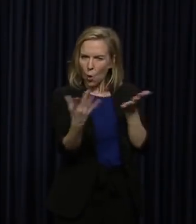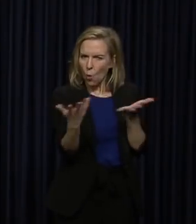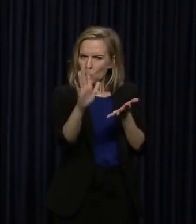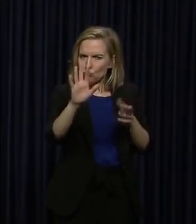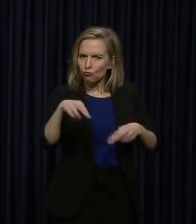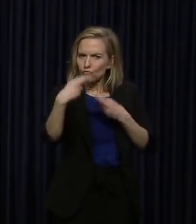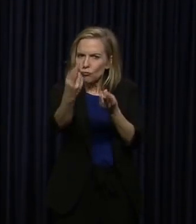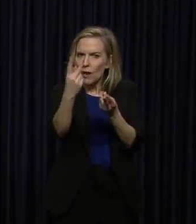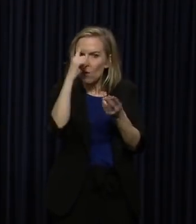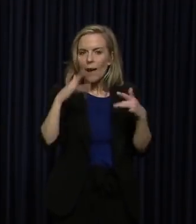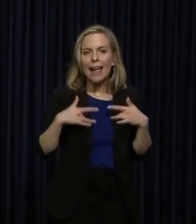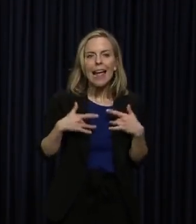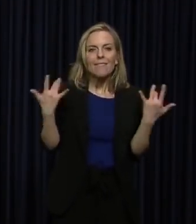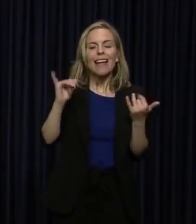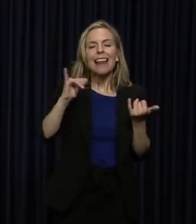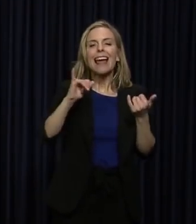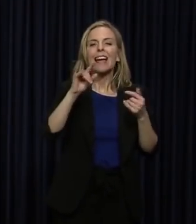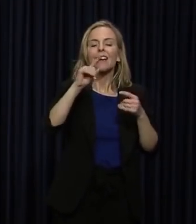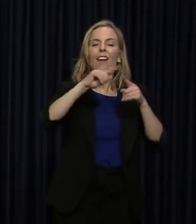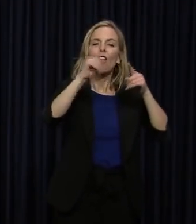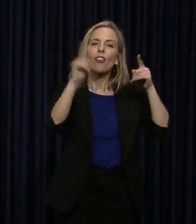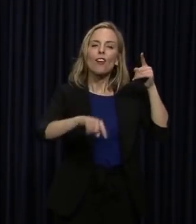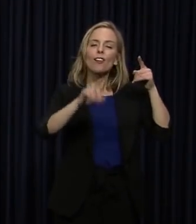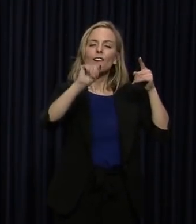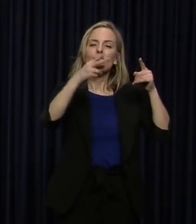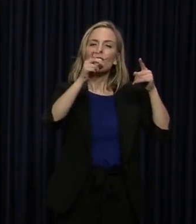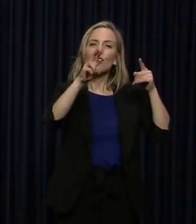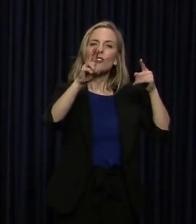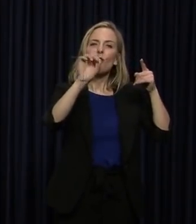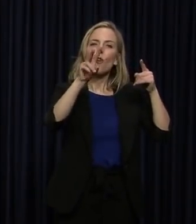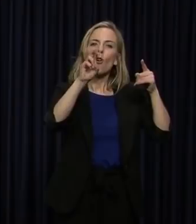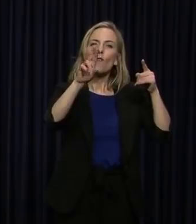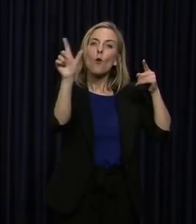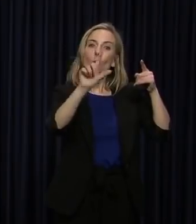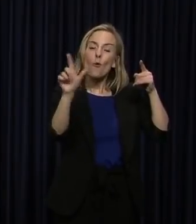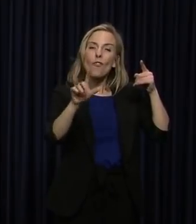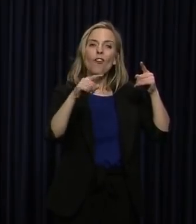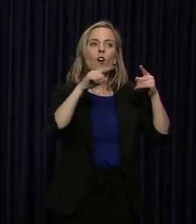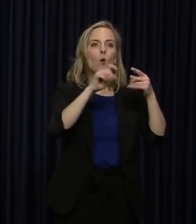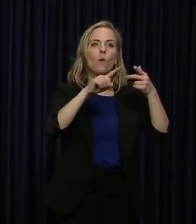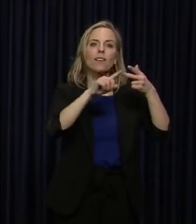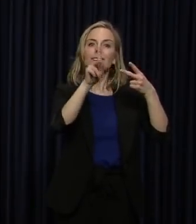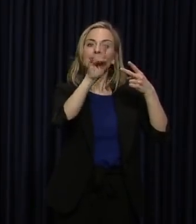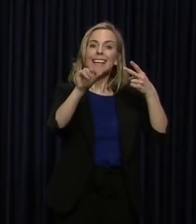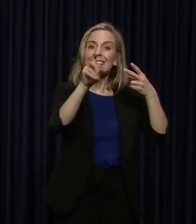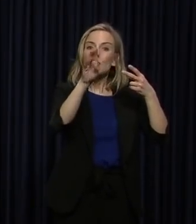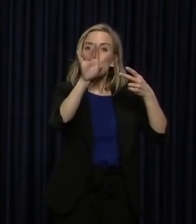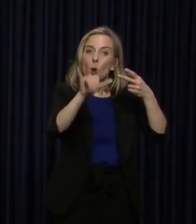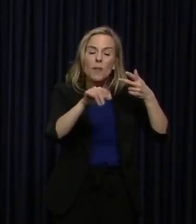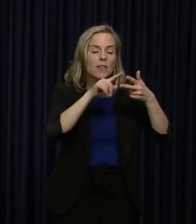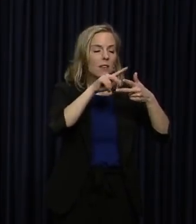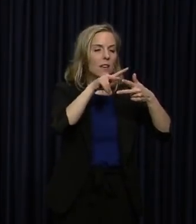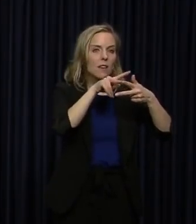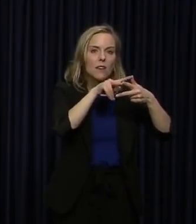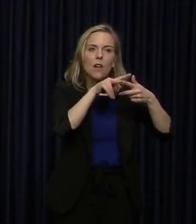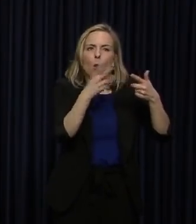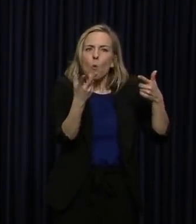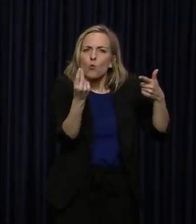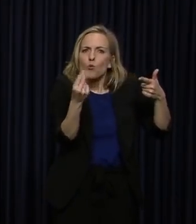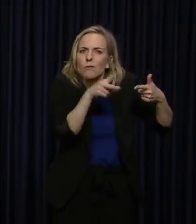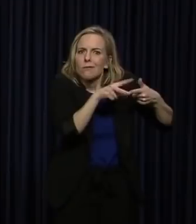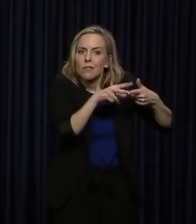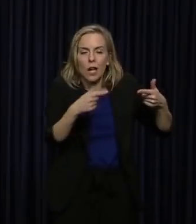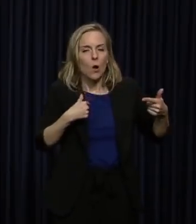what is your recommendation for events such as Thunder over Louisville and the Kentucky Derby? My belief is that we are going to hear shortly